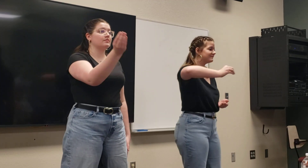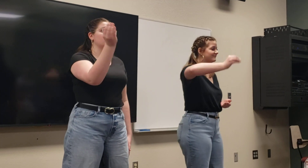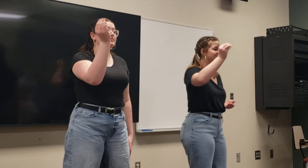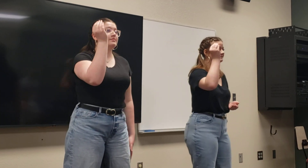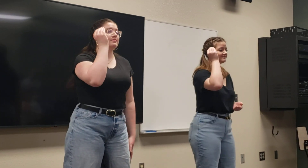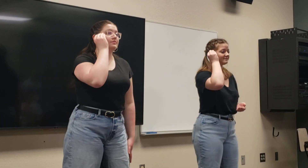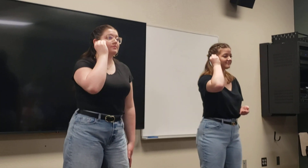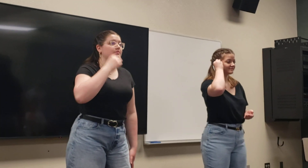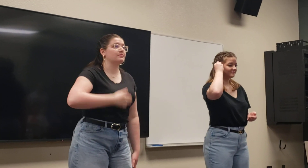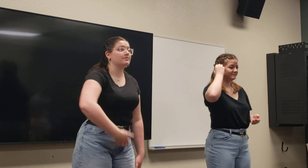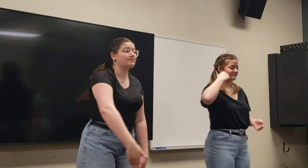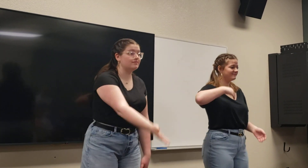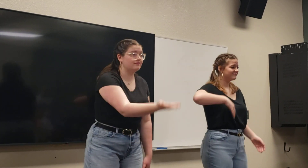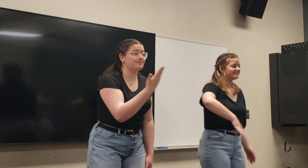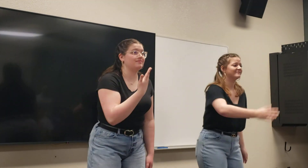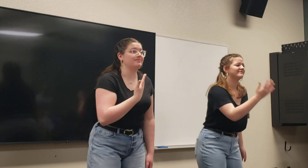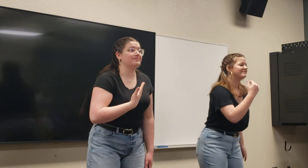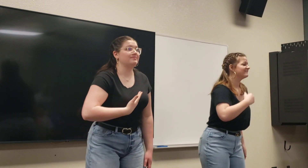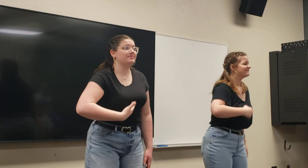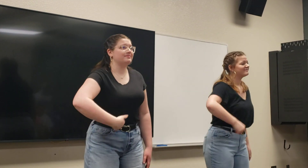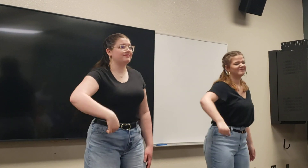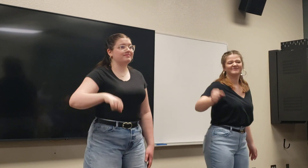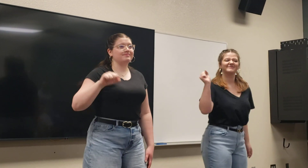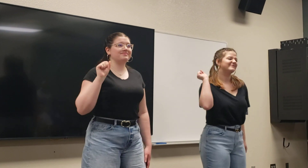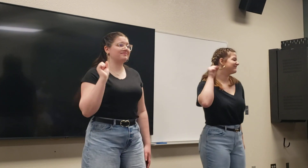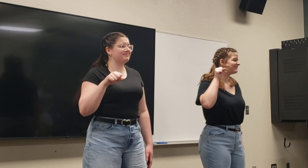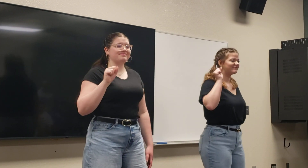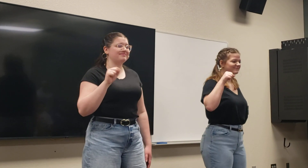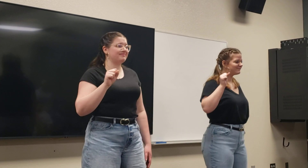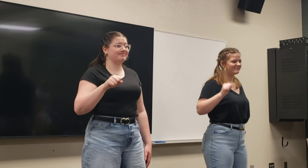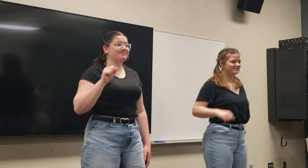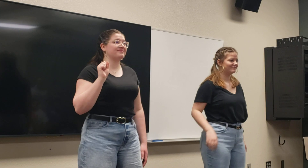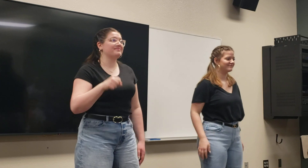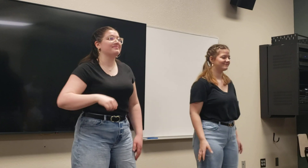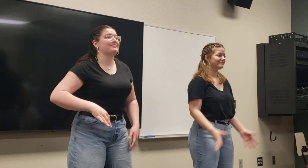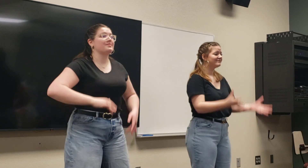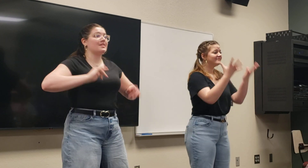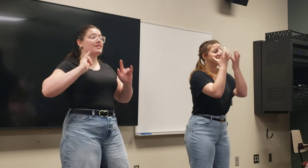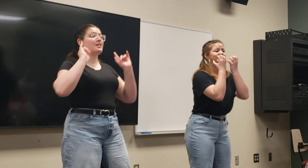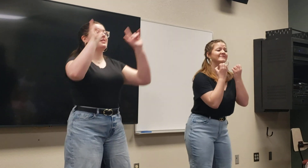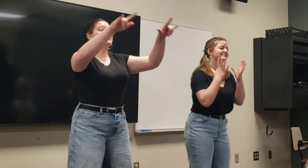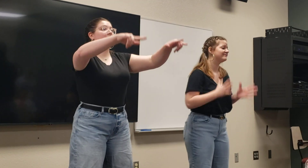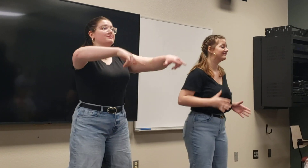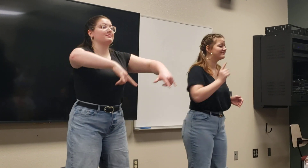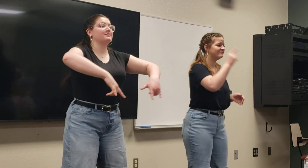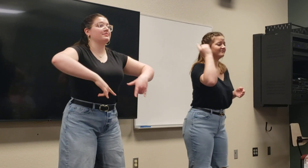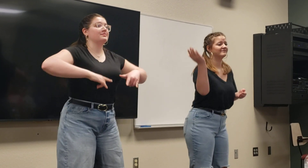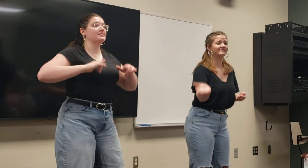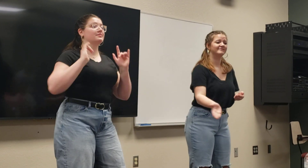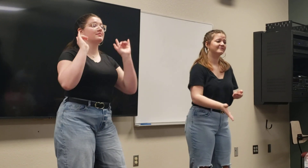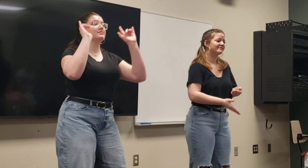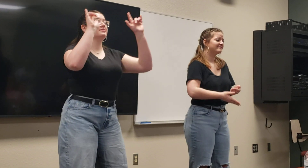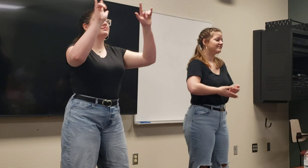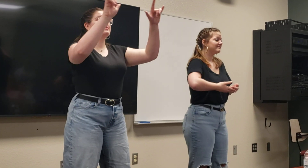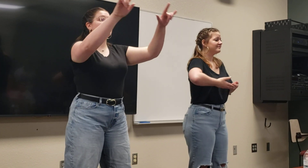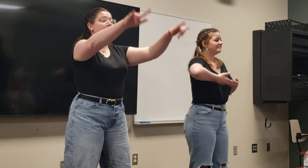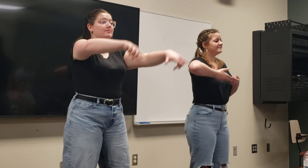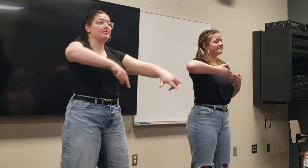don't What only become don't how it